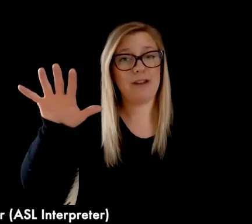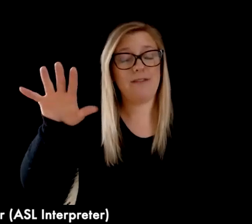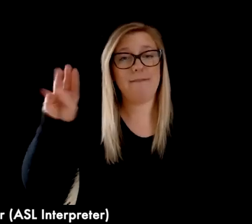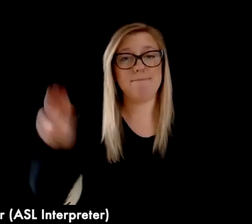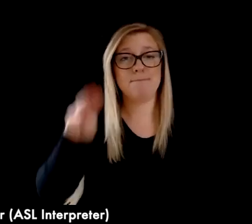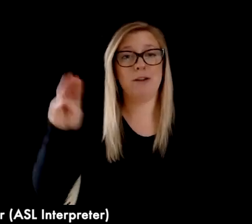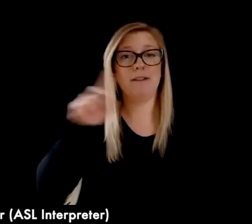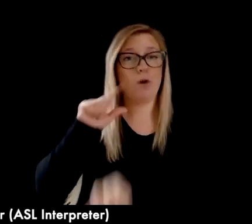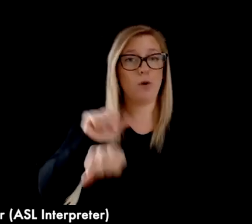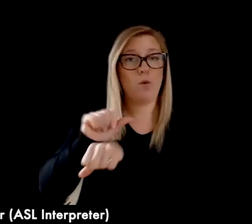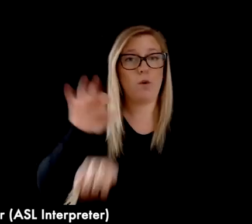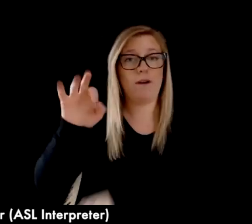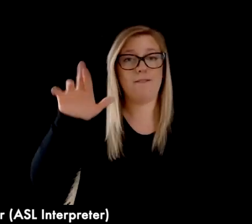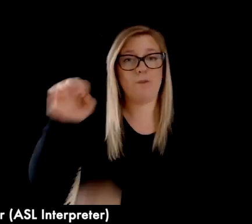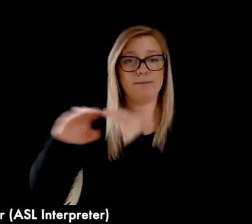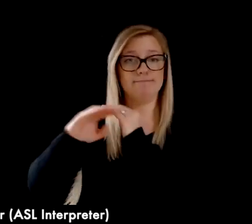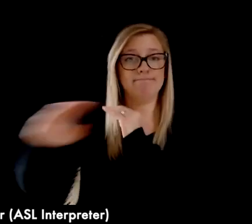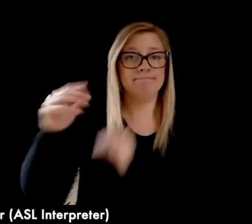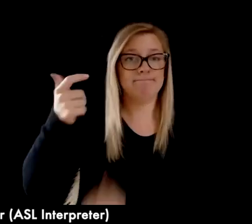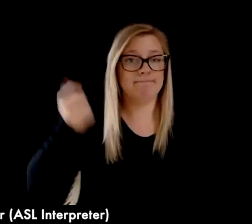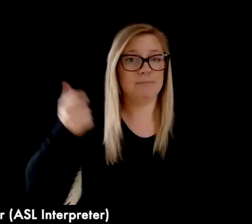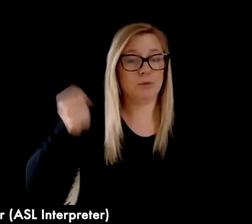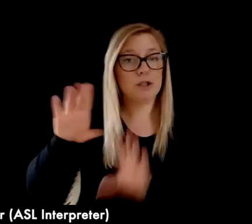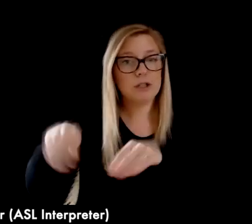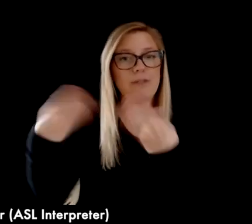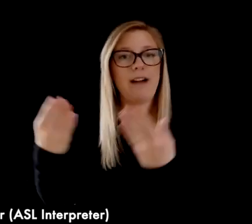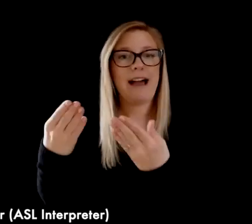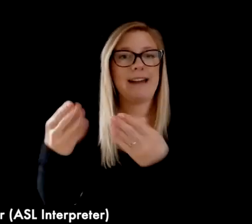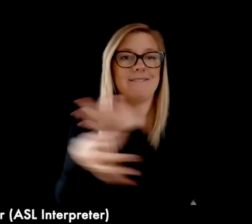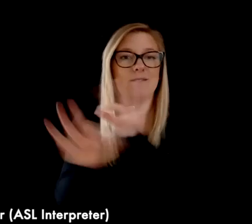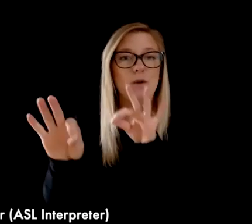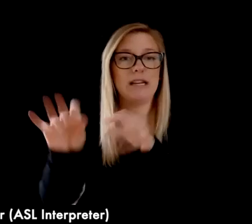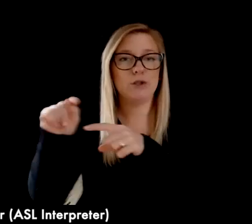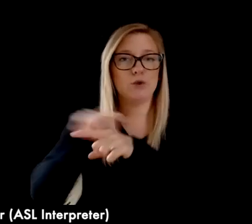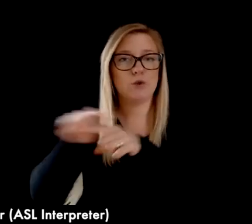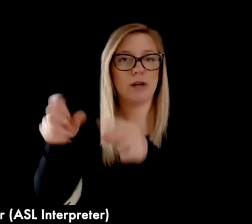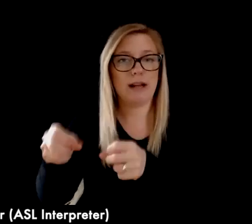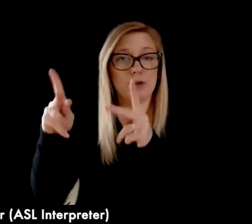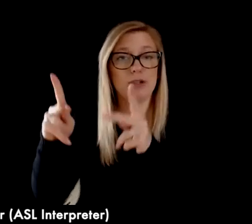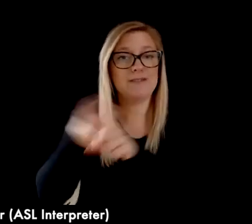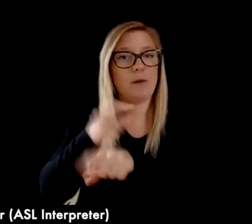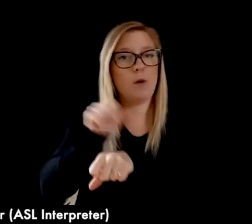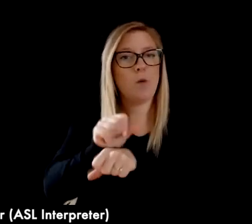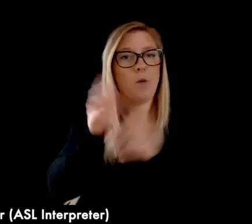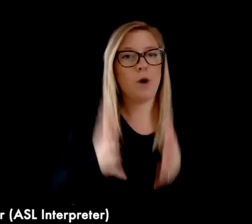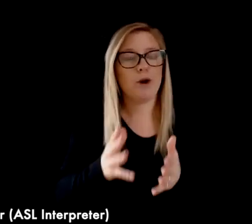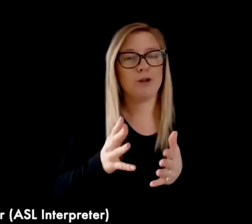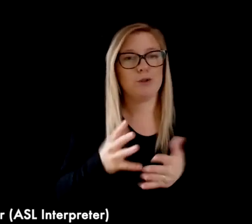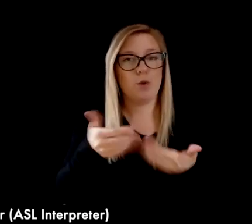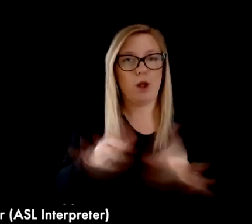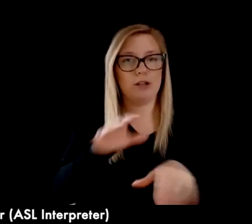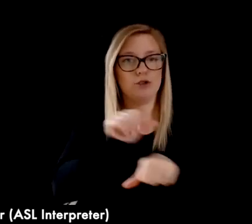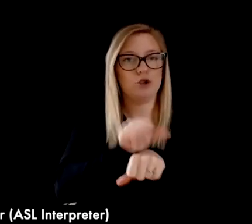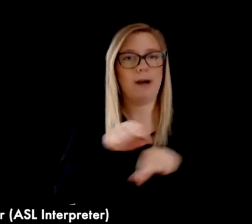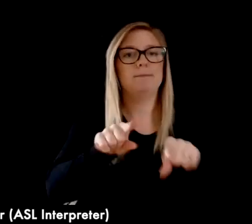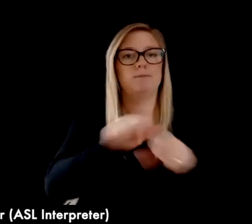to offer tuition-free training opportunities for workers impacted by COVID-19. This would